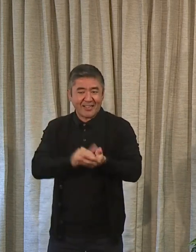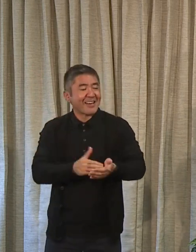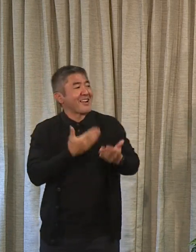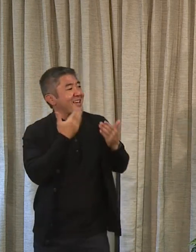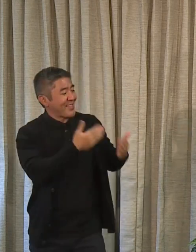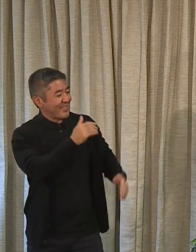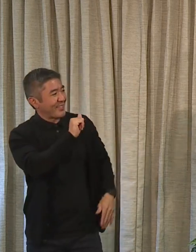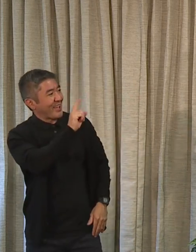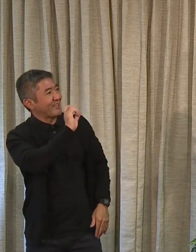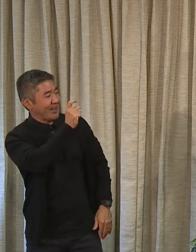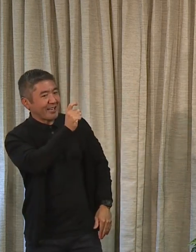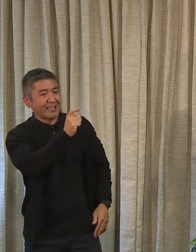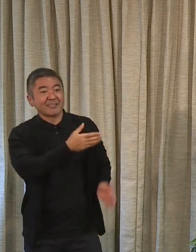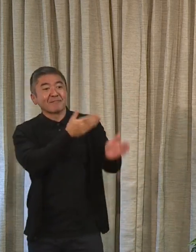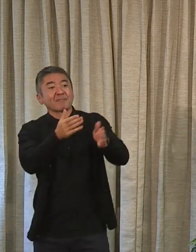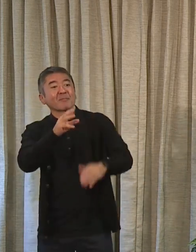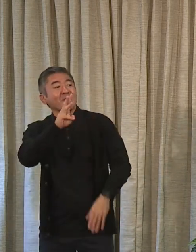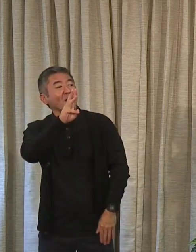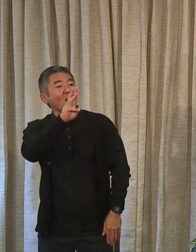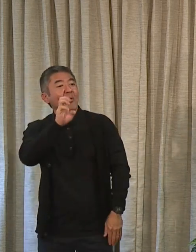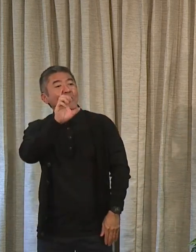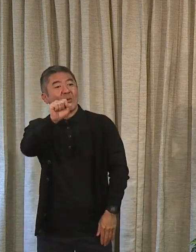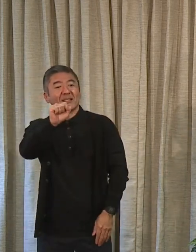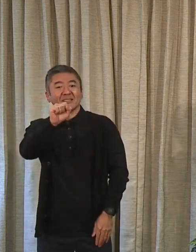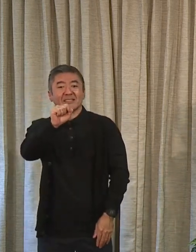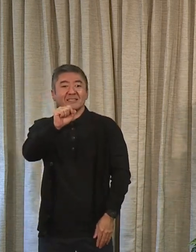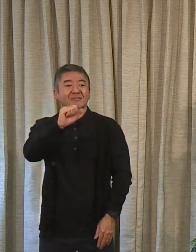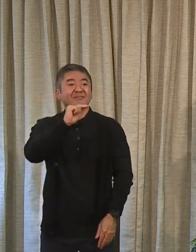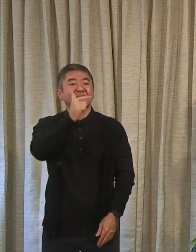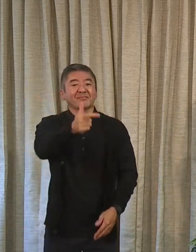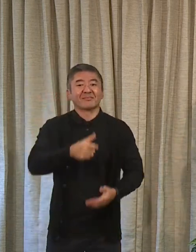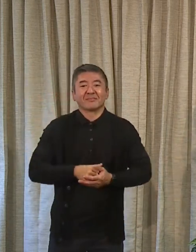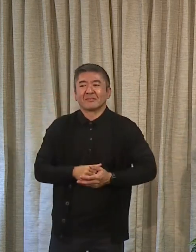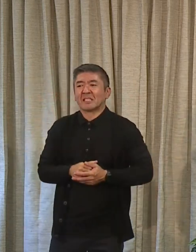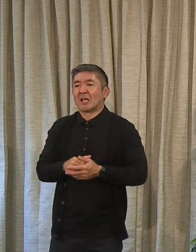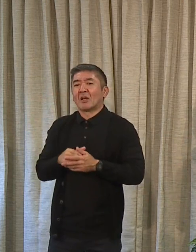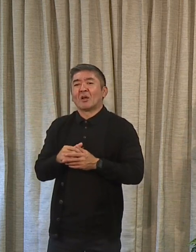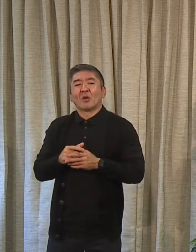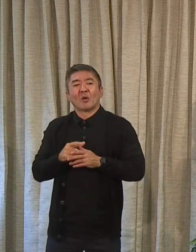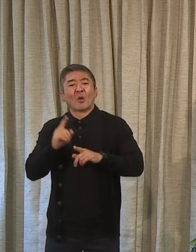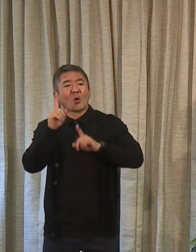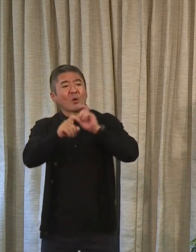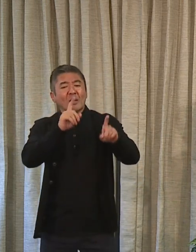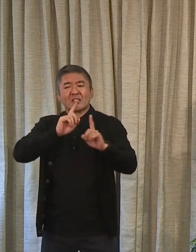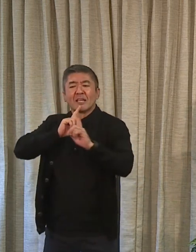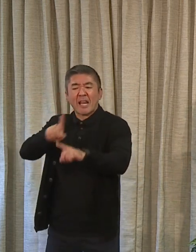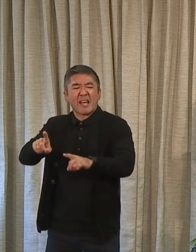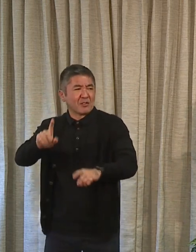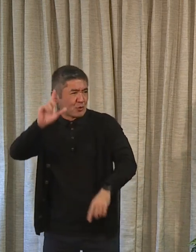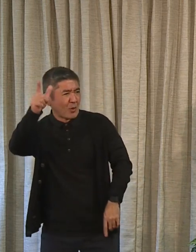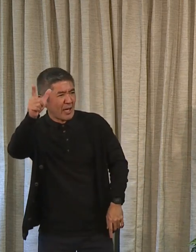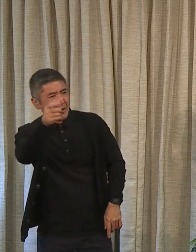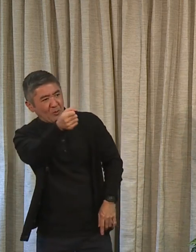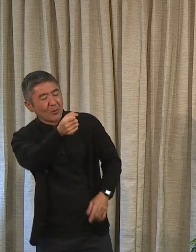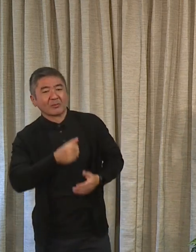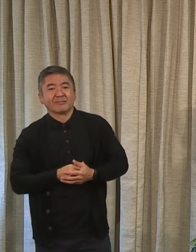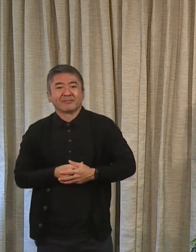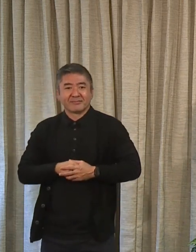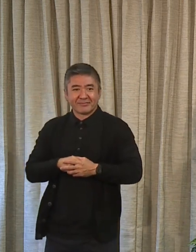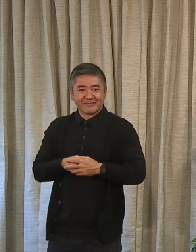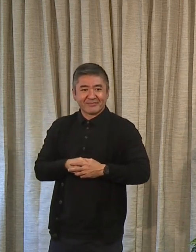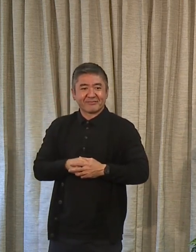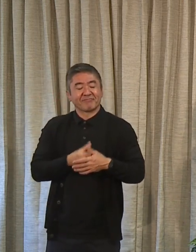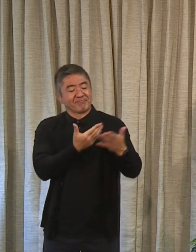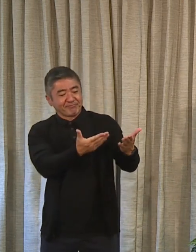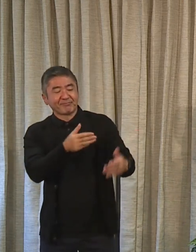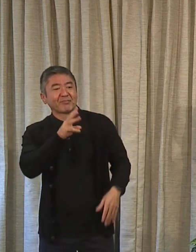Alex. Wes, we'll have you come on up. Thank you. Thank you, sir. We'll do the Q&A afterwards, Alex. We'll see what they ask. Come up,